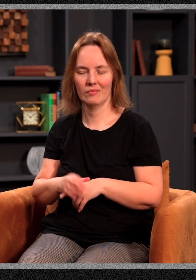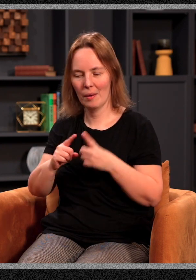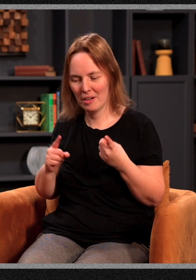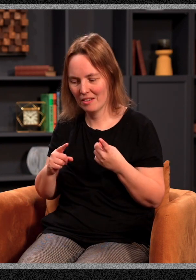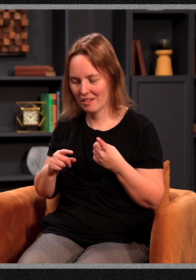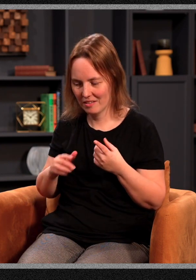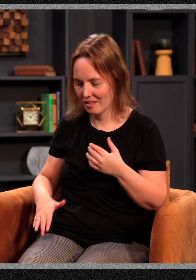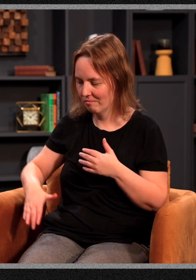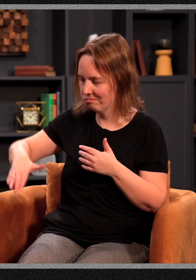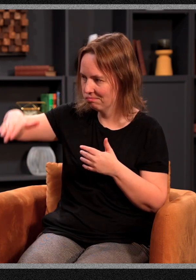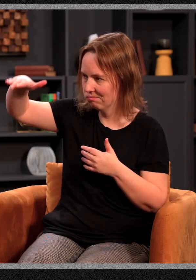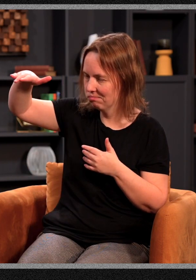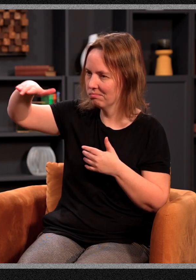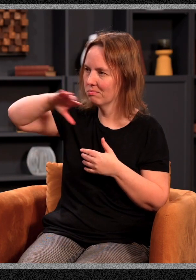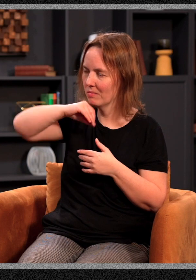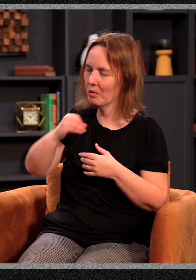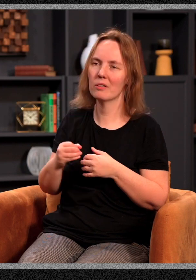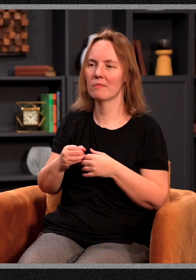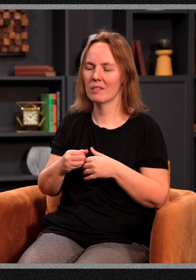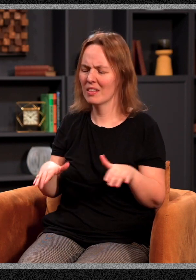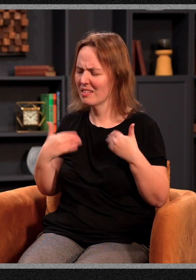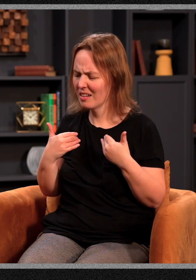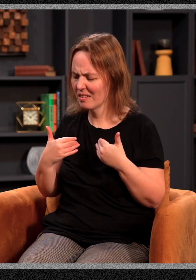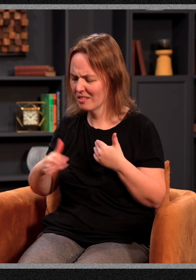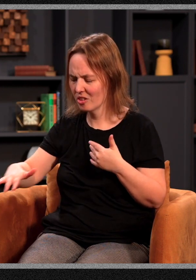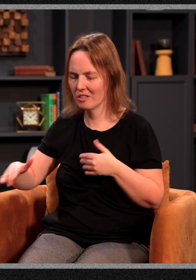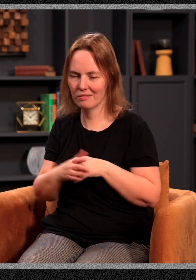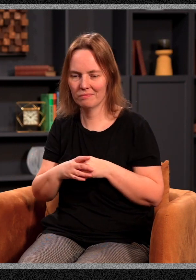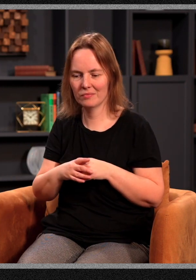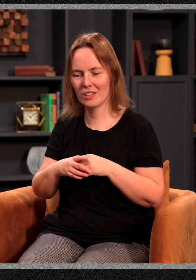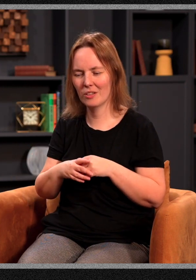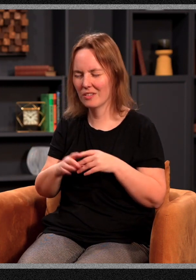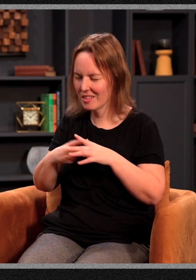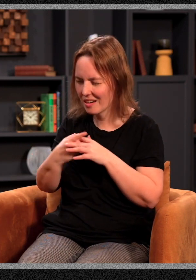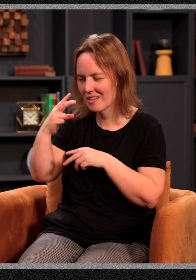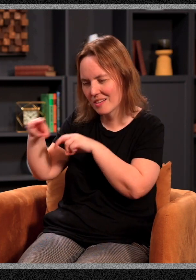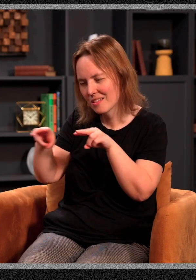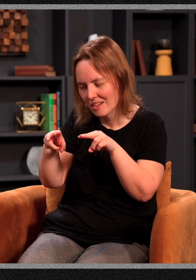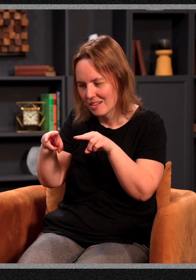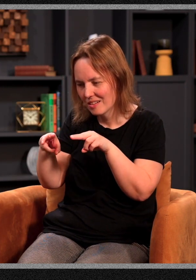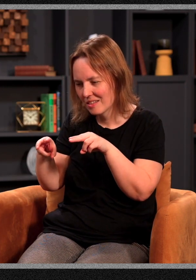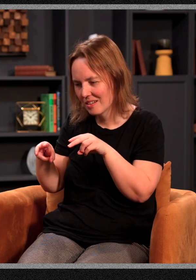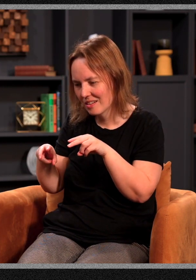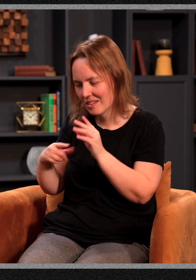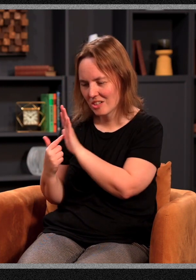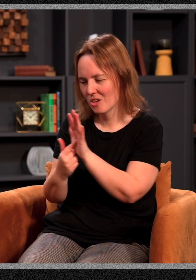But as they grew older, even as young children, you could begin to see expressed in their lives certain